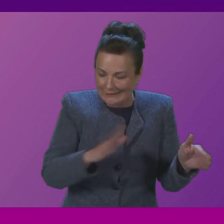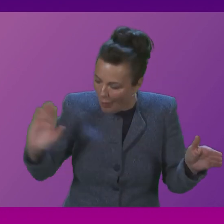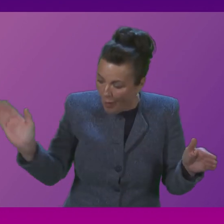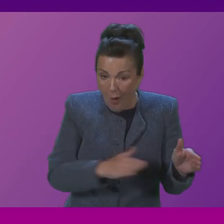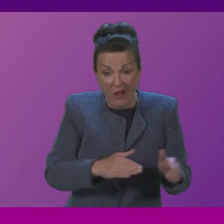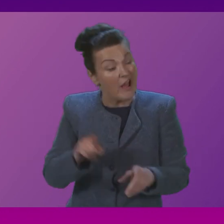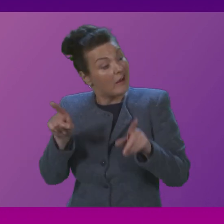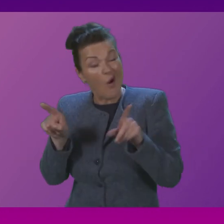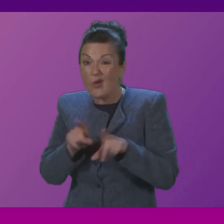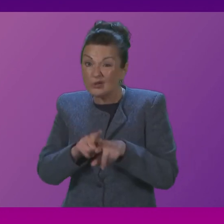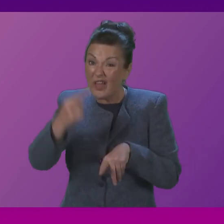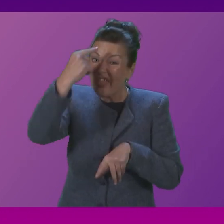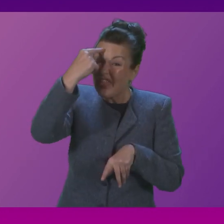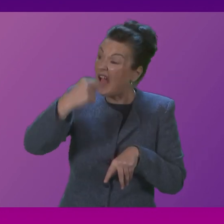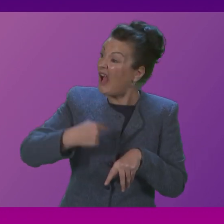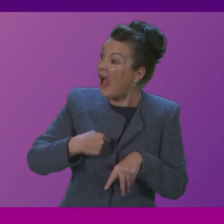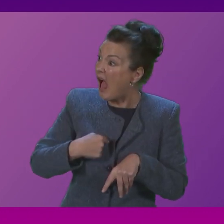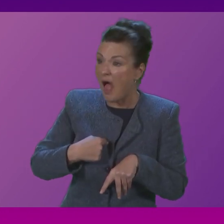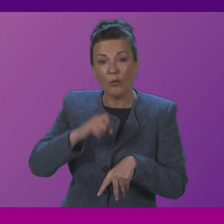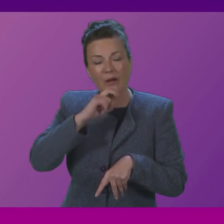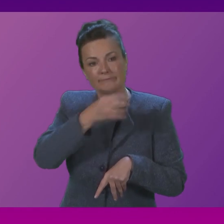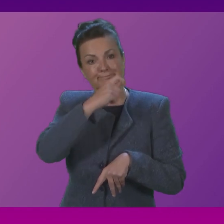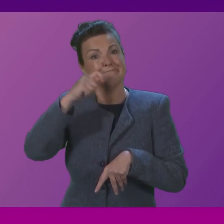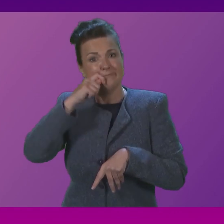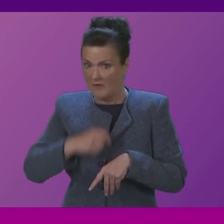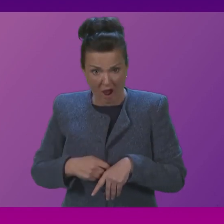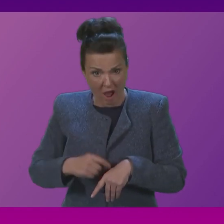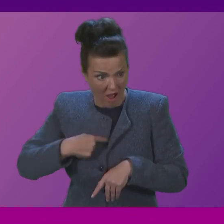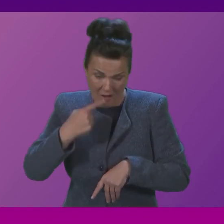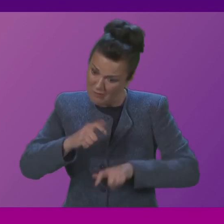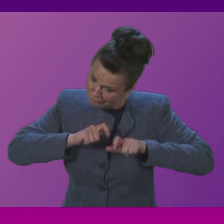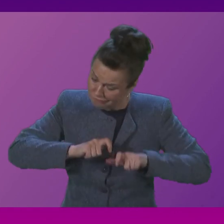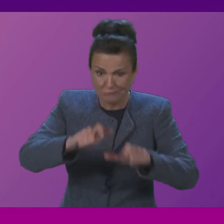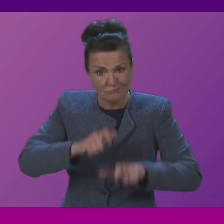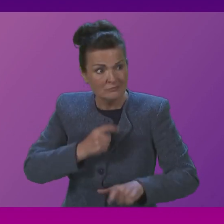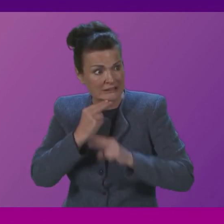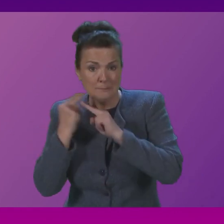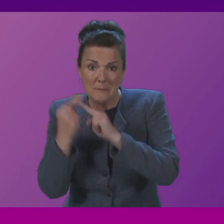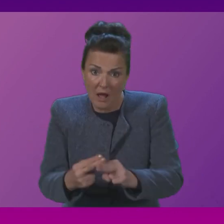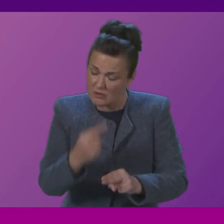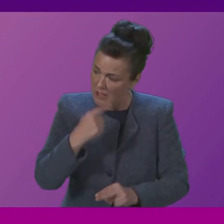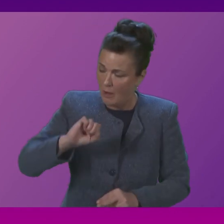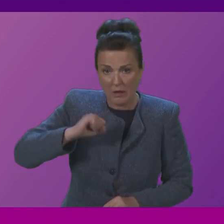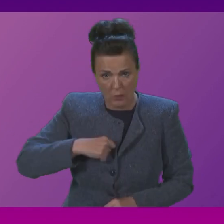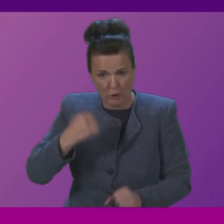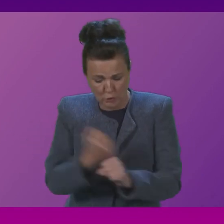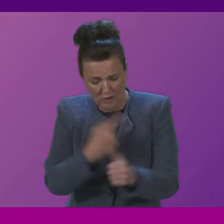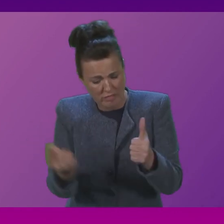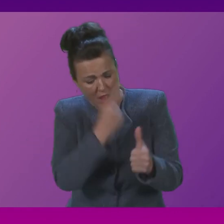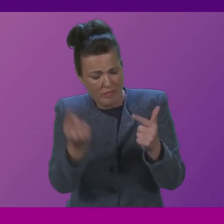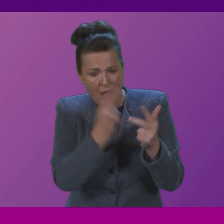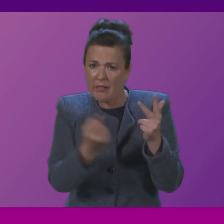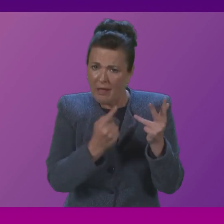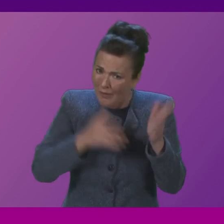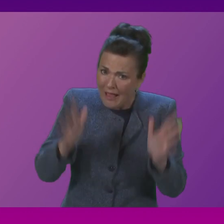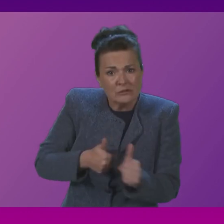saying that we are doing these things because these are the necessary steps that any government needs to take to support our NHS in these tough